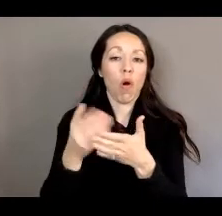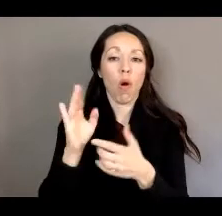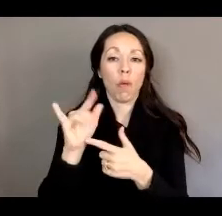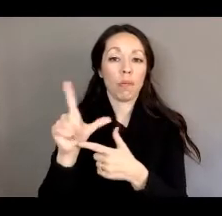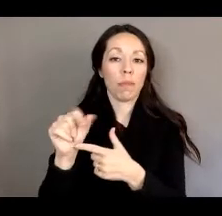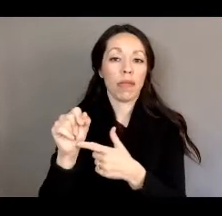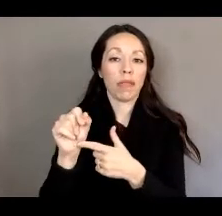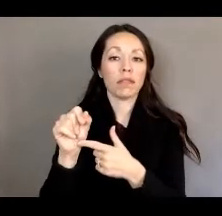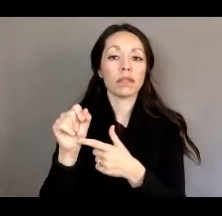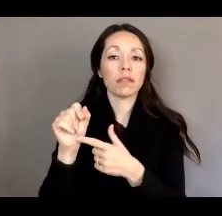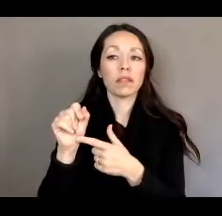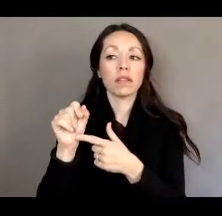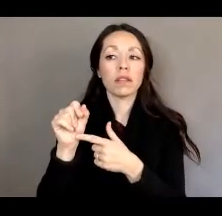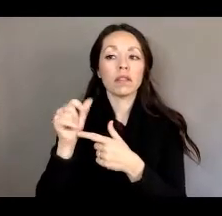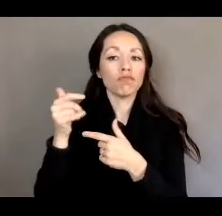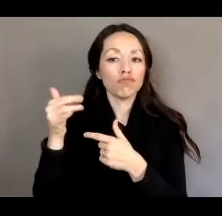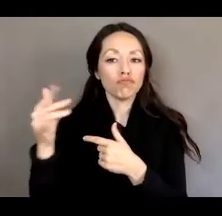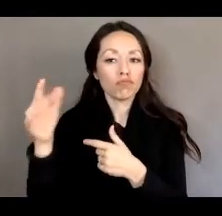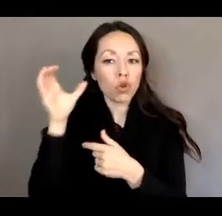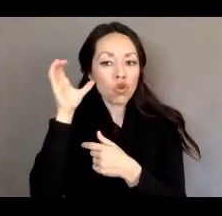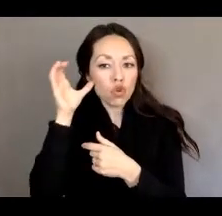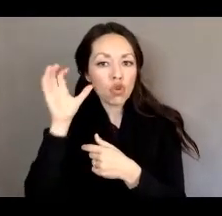heard in their original chamber.